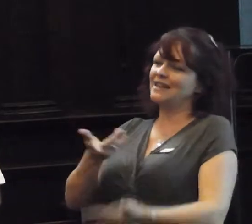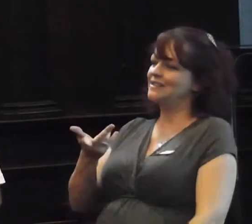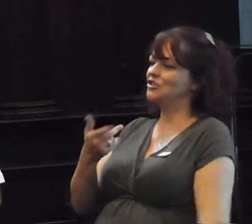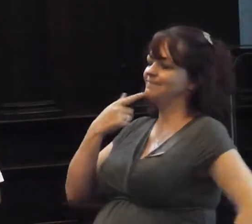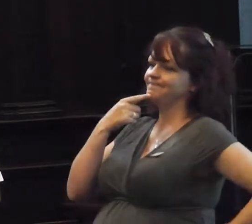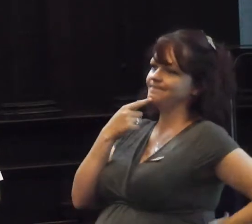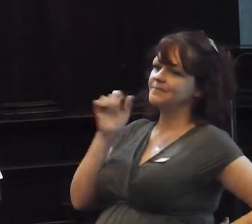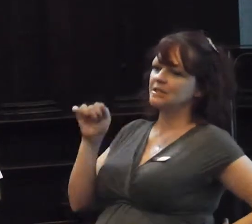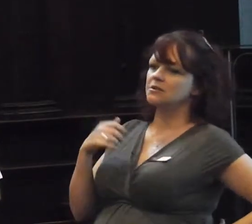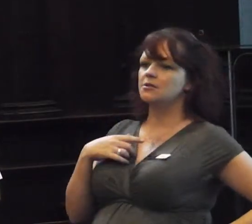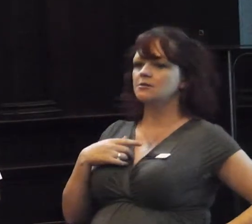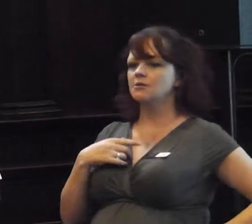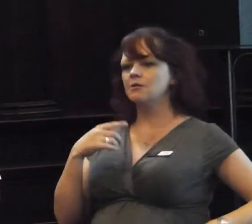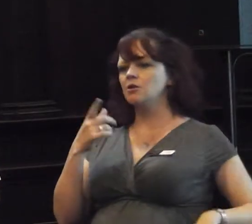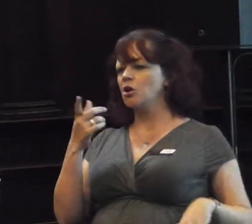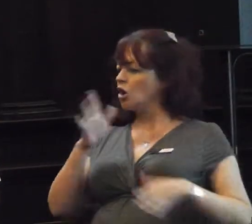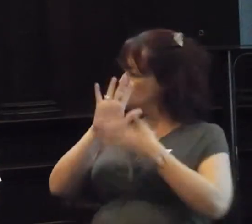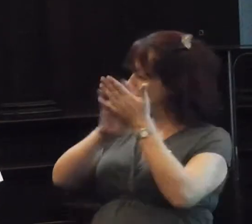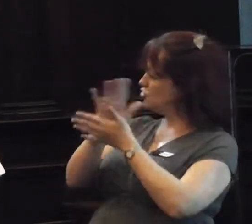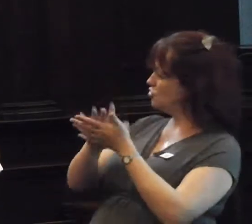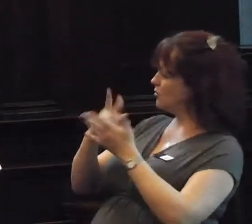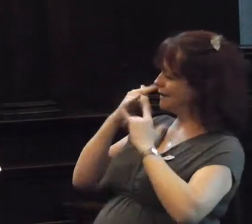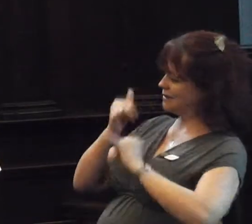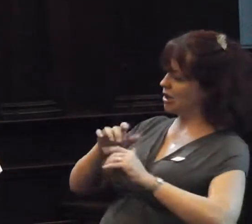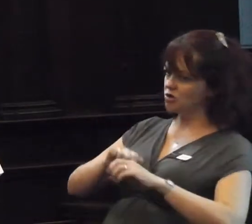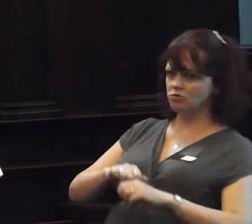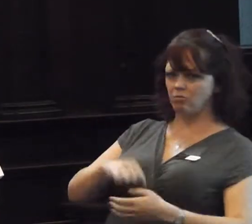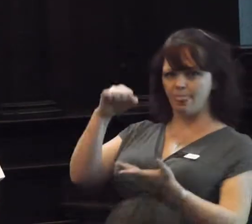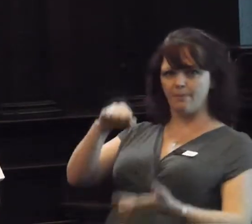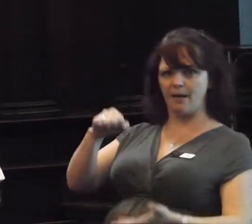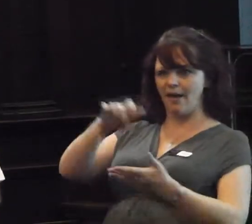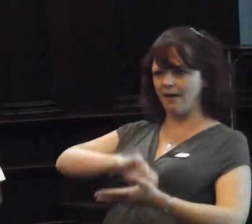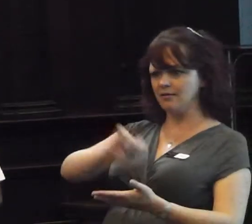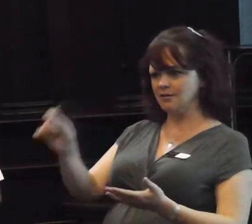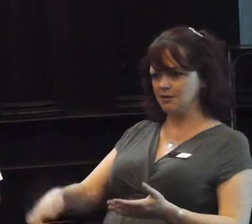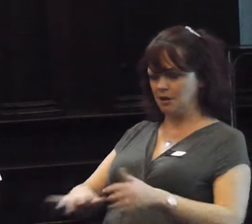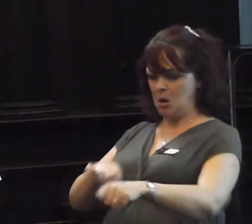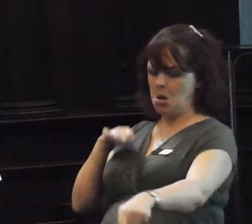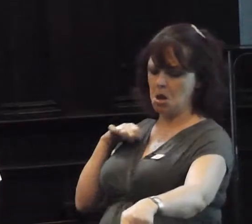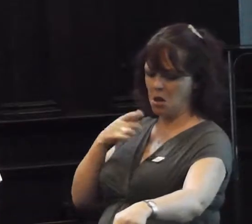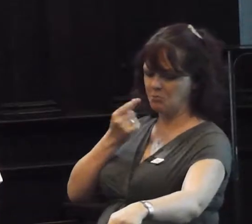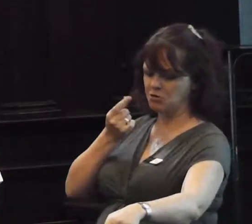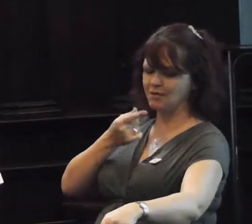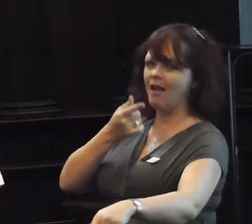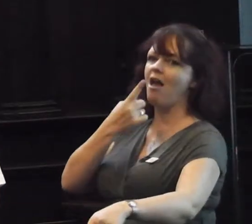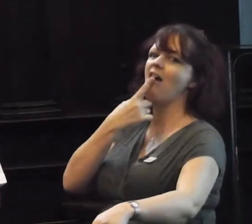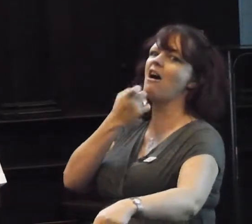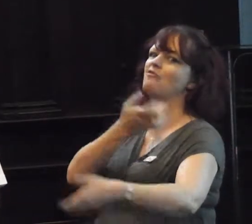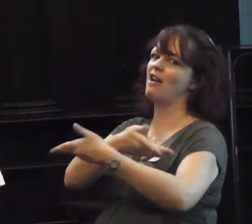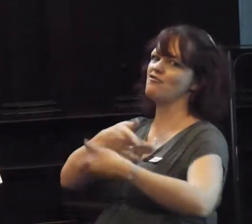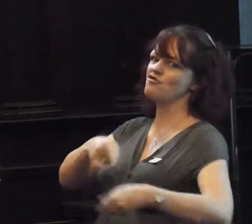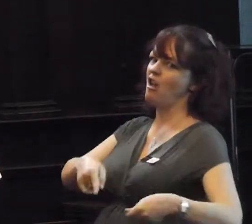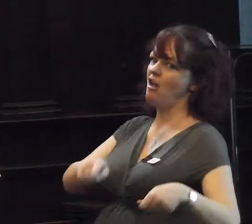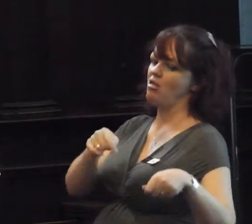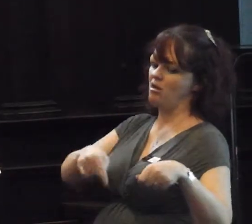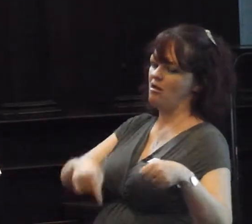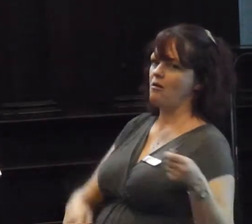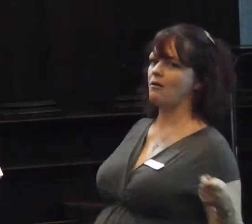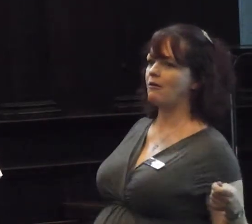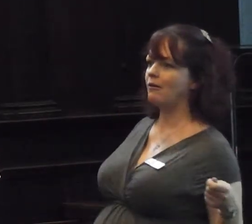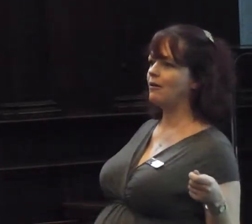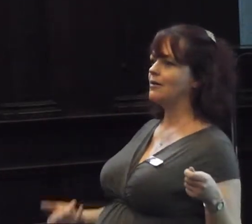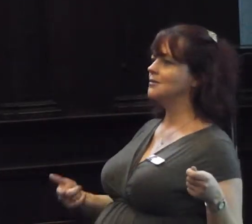You can search the rugs out. Blue, jeans and red shirt in it. I'm going to come back to you, because